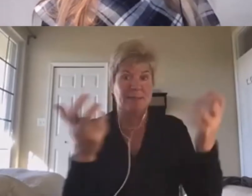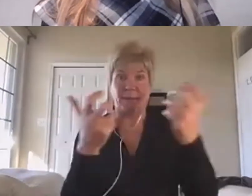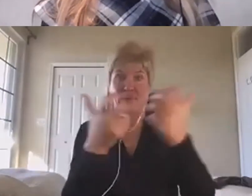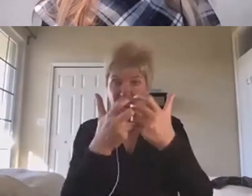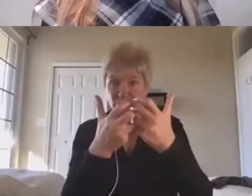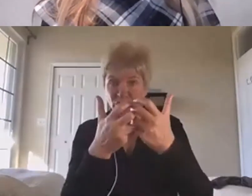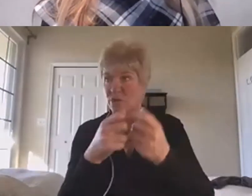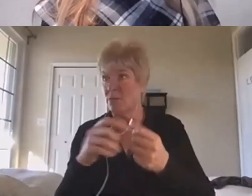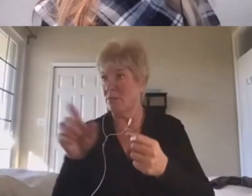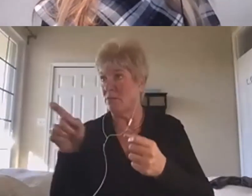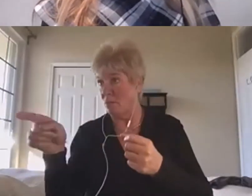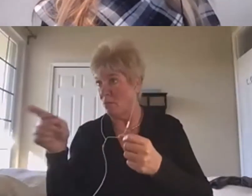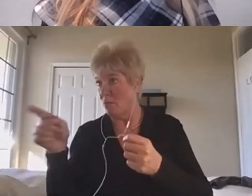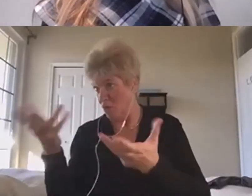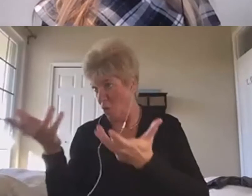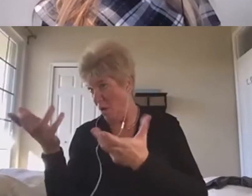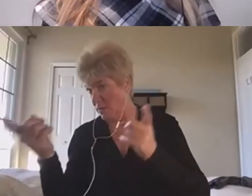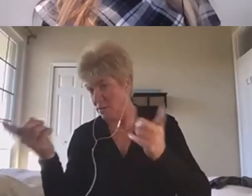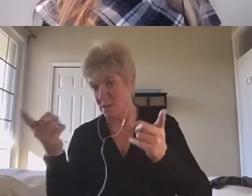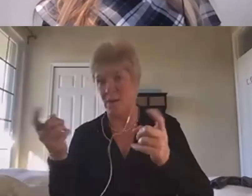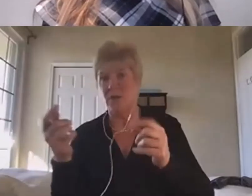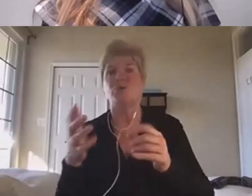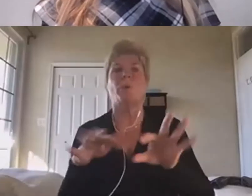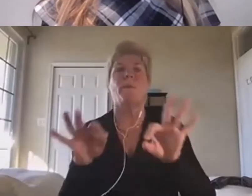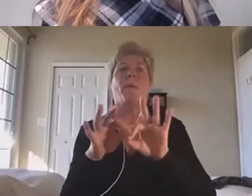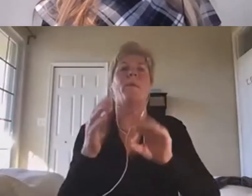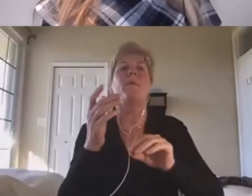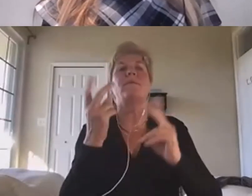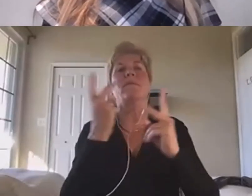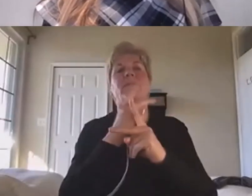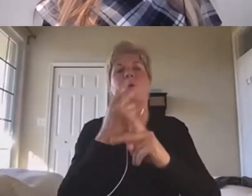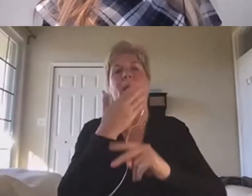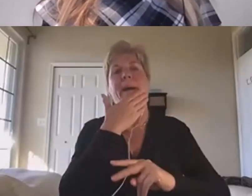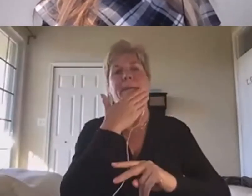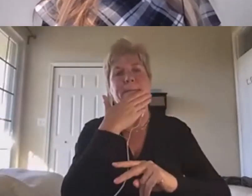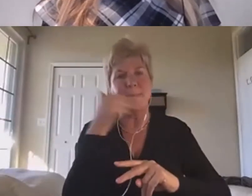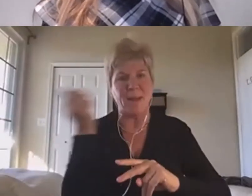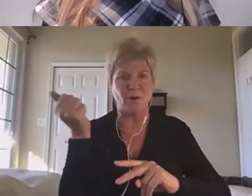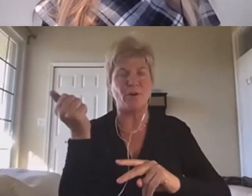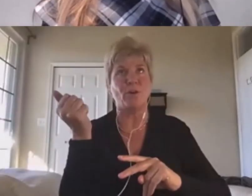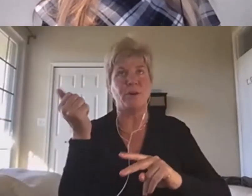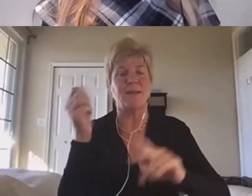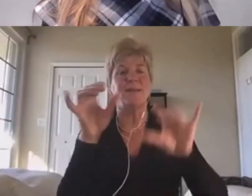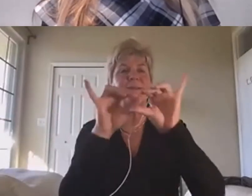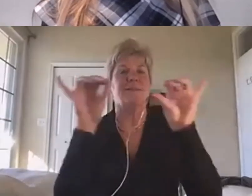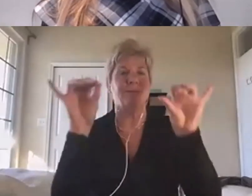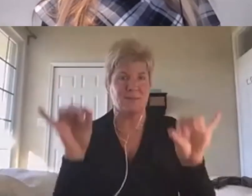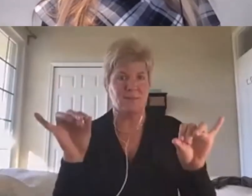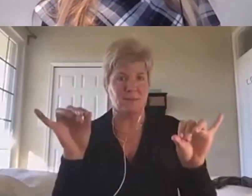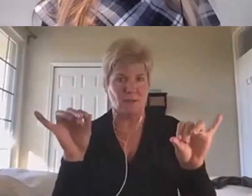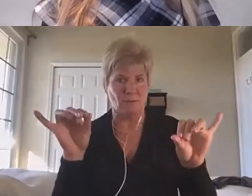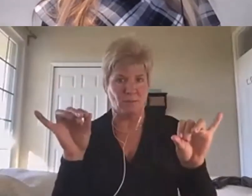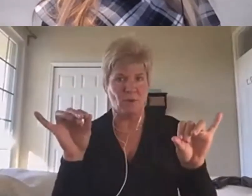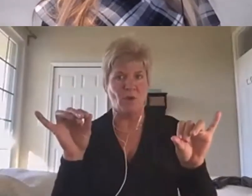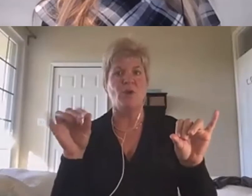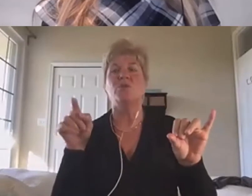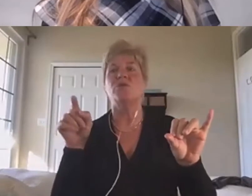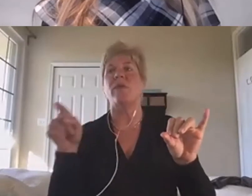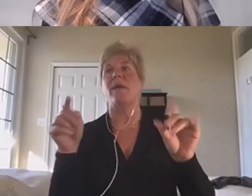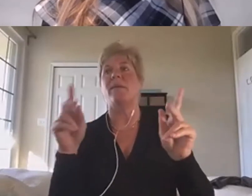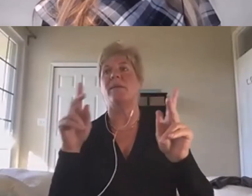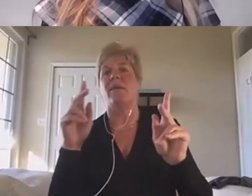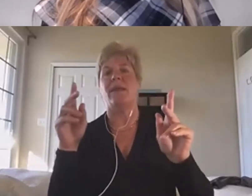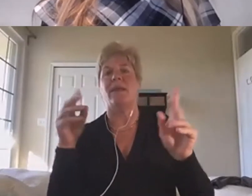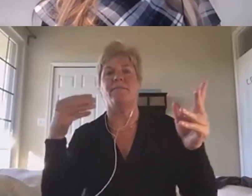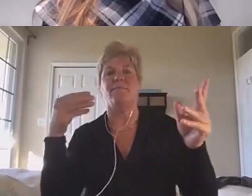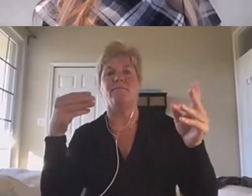And so, figuring out a better mechanism for doing that matching or allowing people to investigate those areas, I think